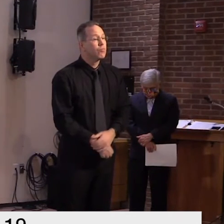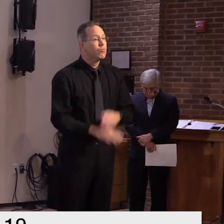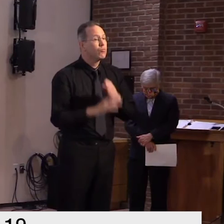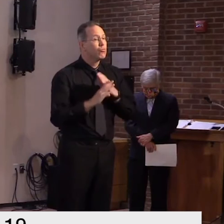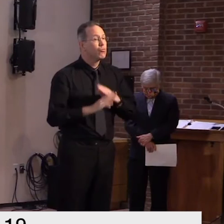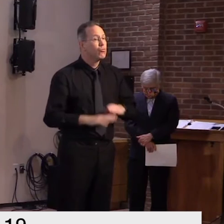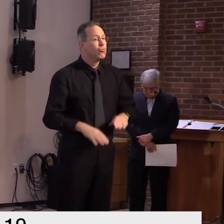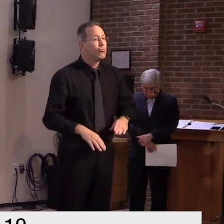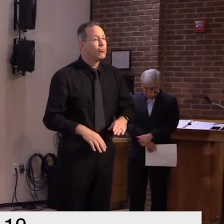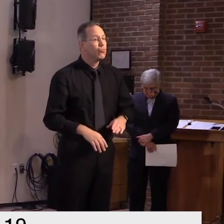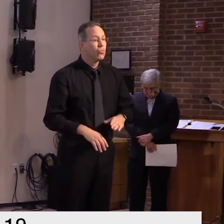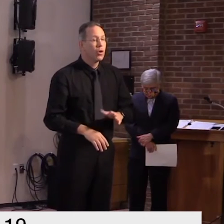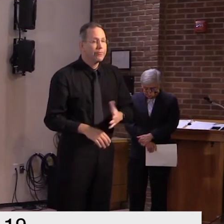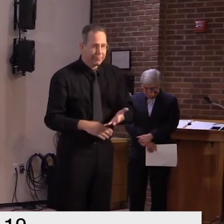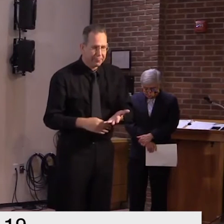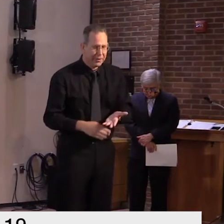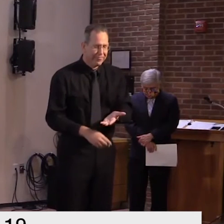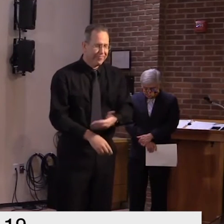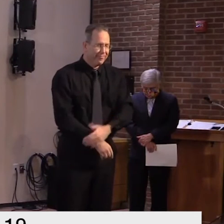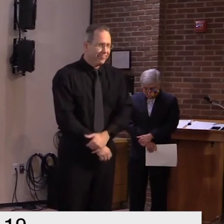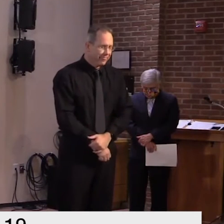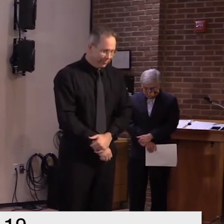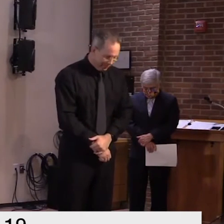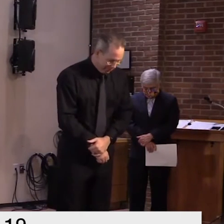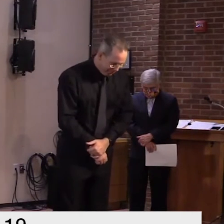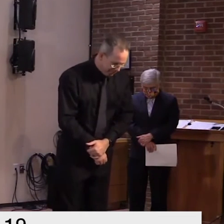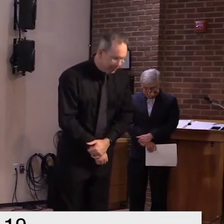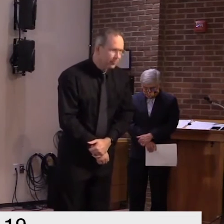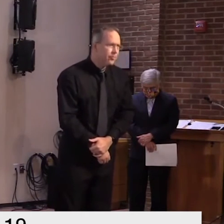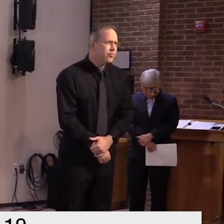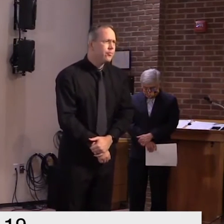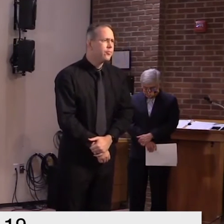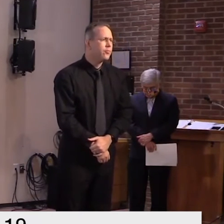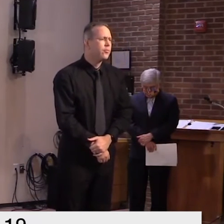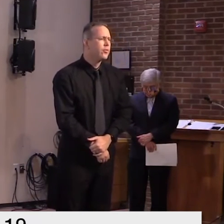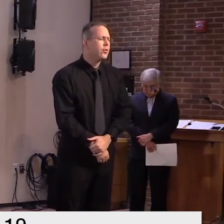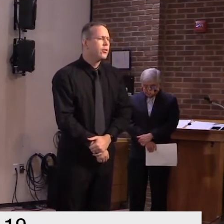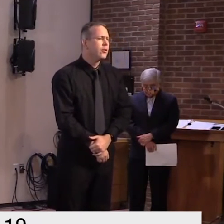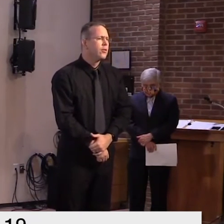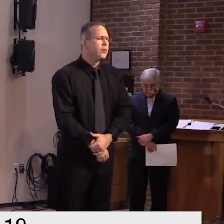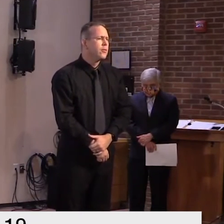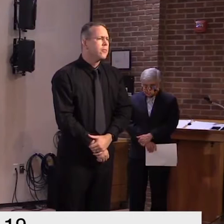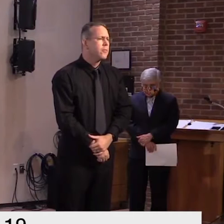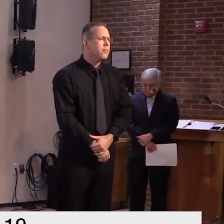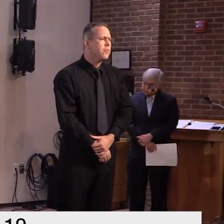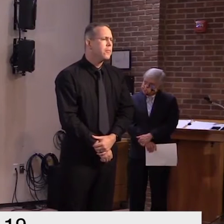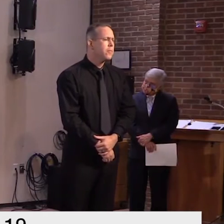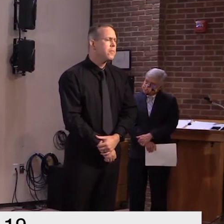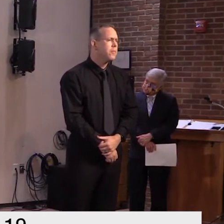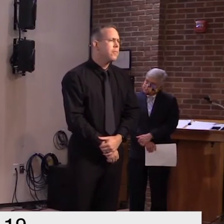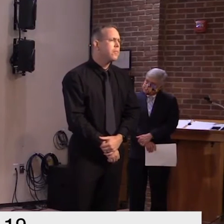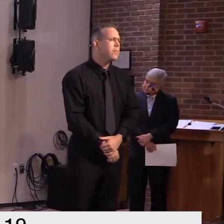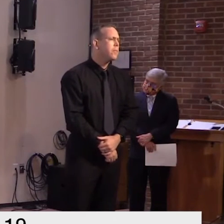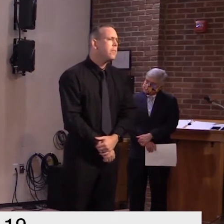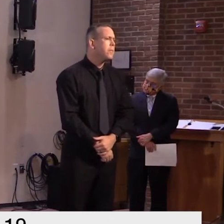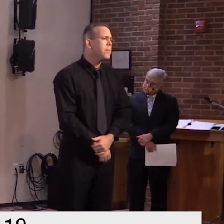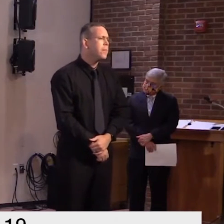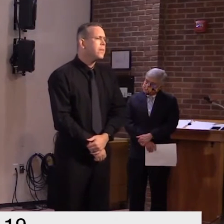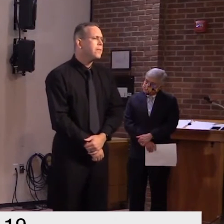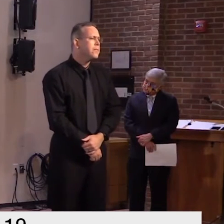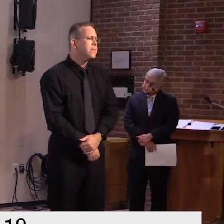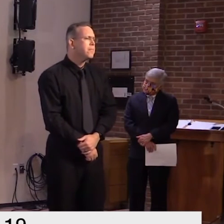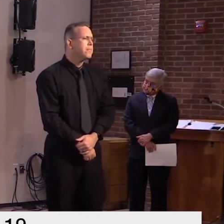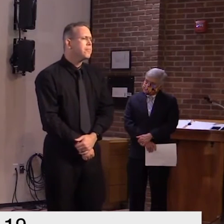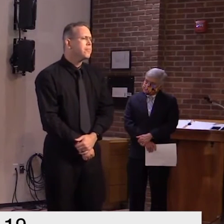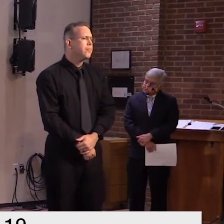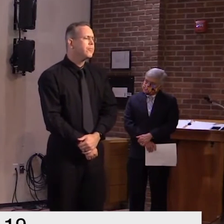i was wondering uh if there's an update about implementing screening or mandatory masks for the